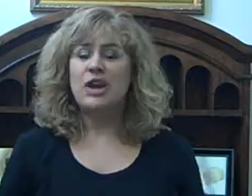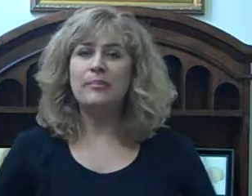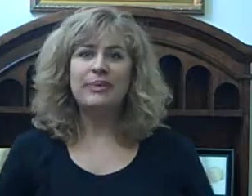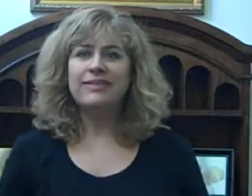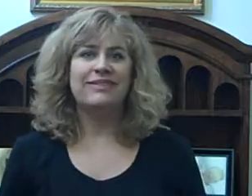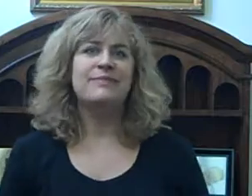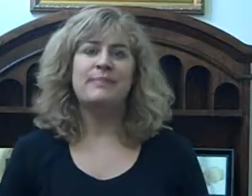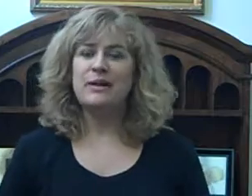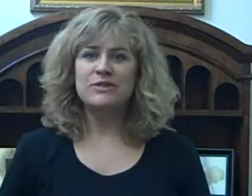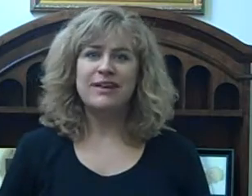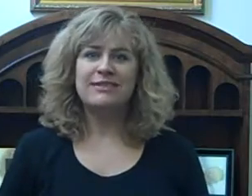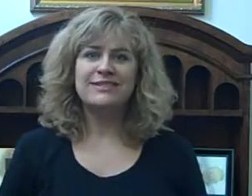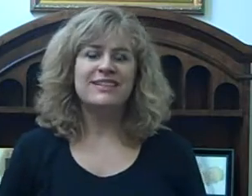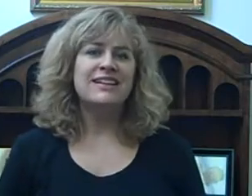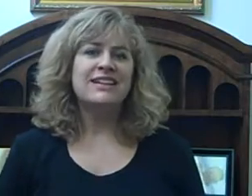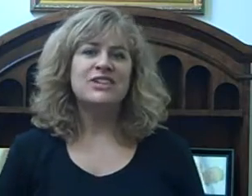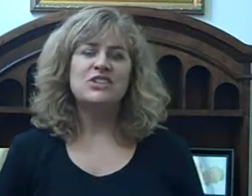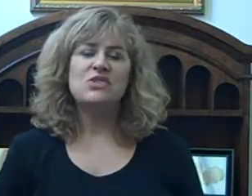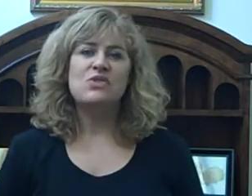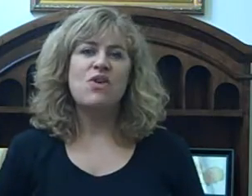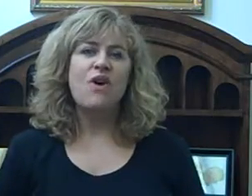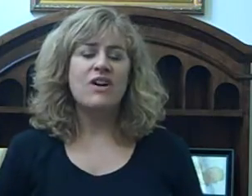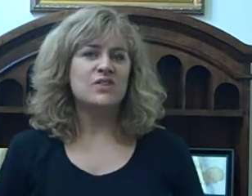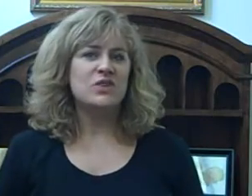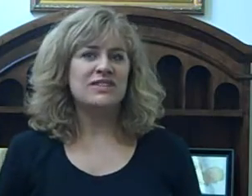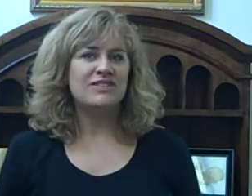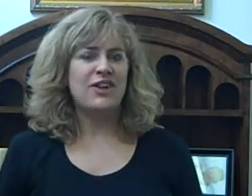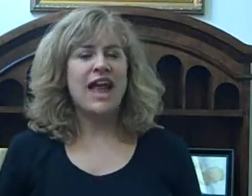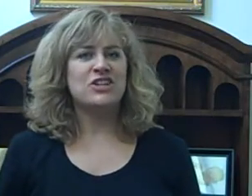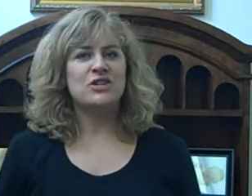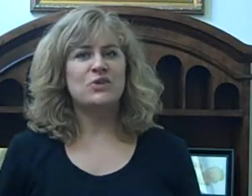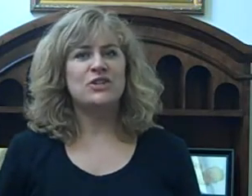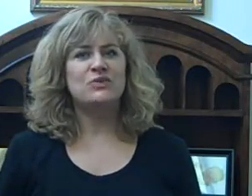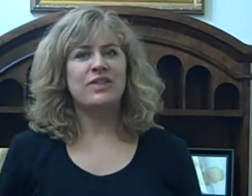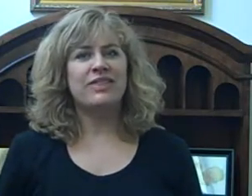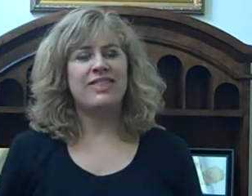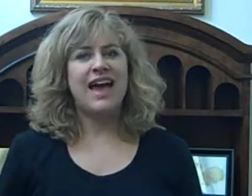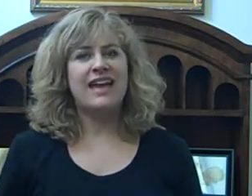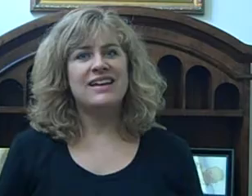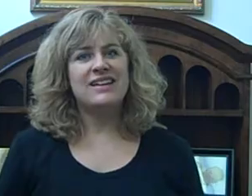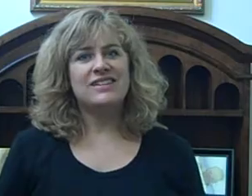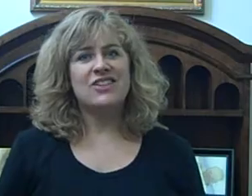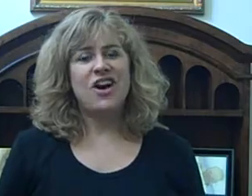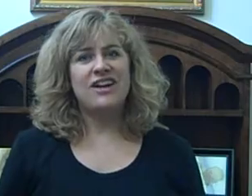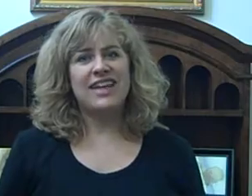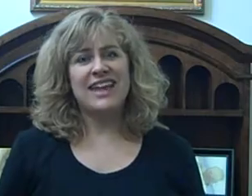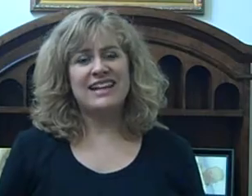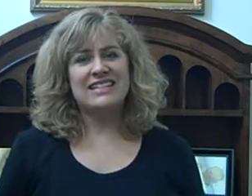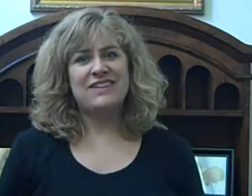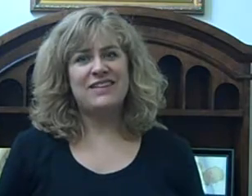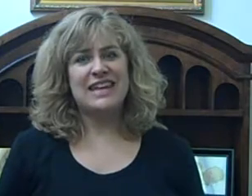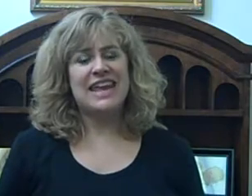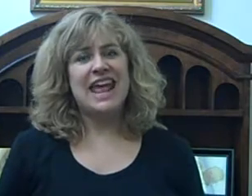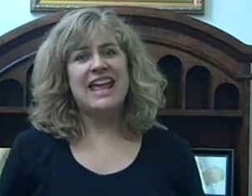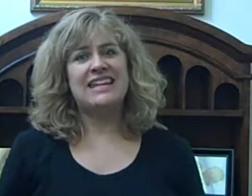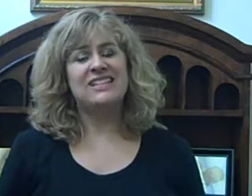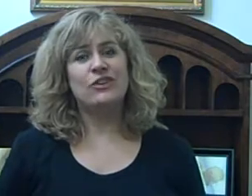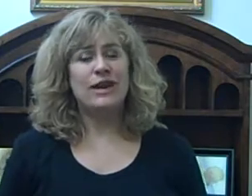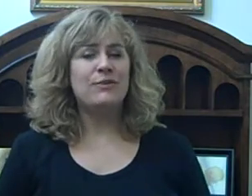jump, bounce around. You can do all sorts of different action words with that song and activity, and it's a